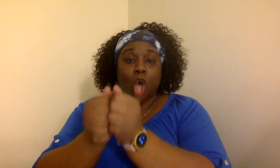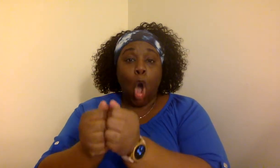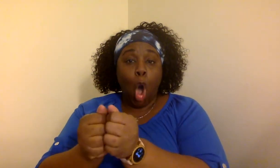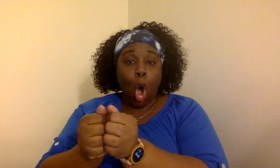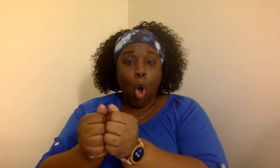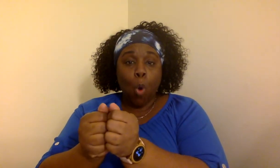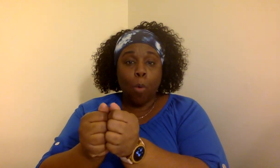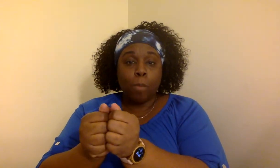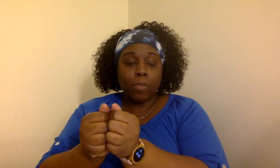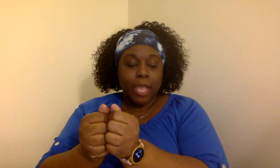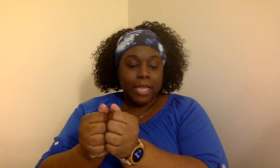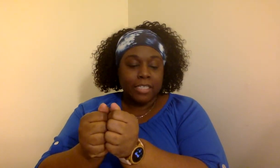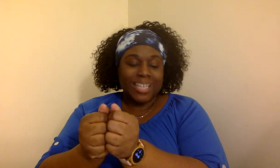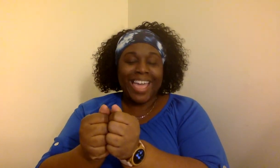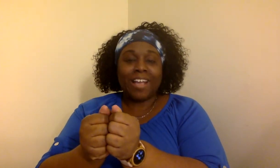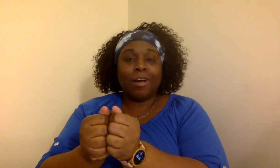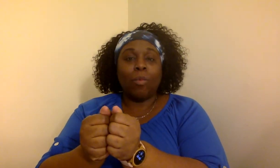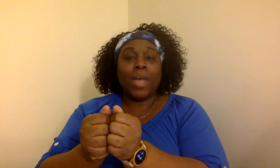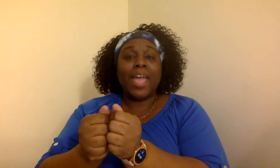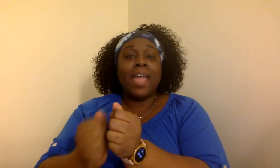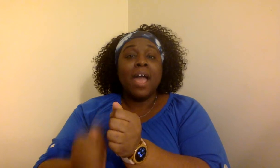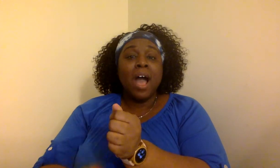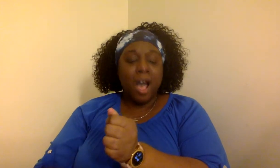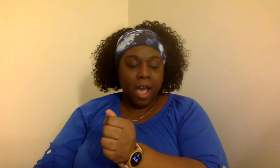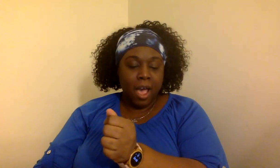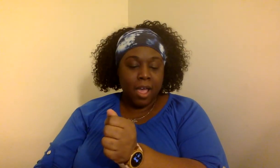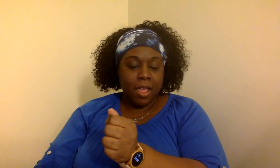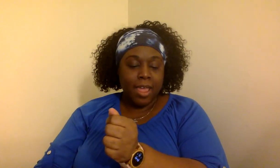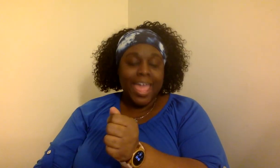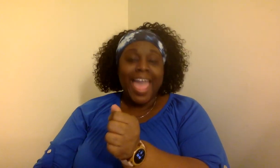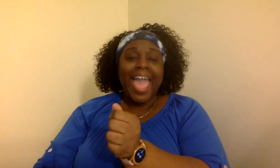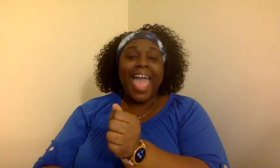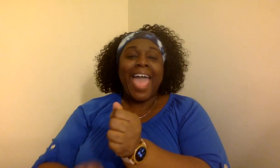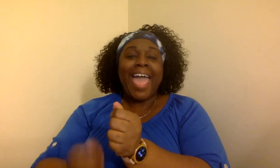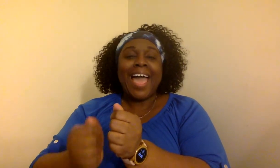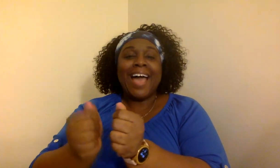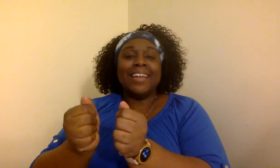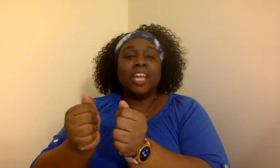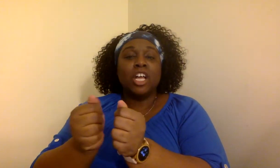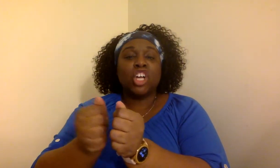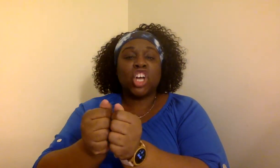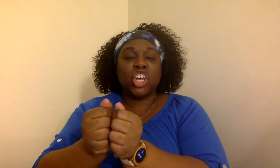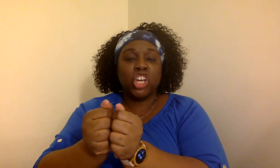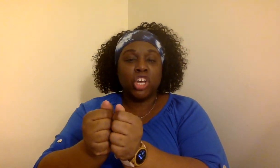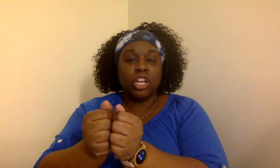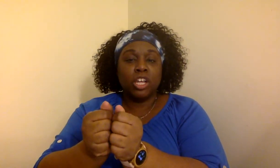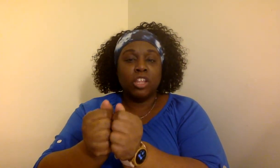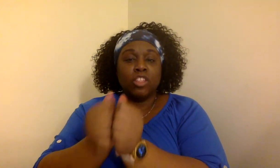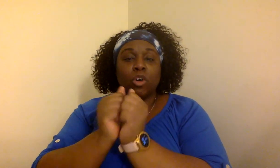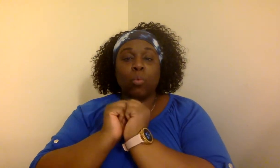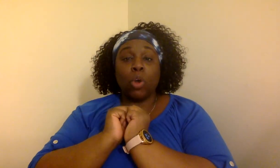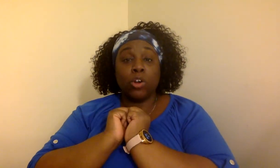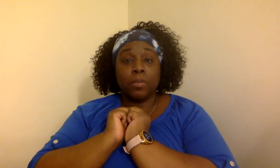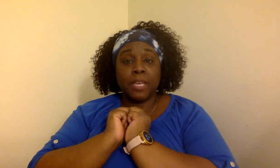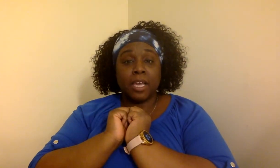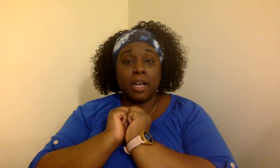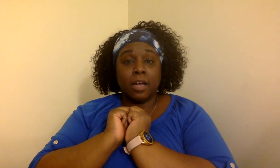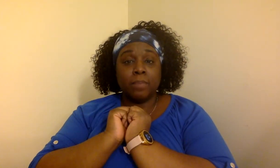home. Take away H. Add K. The word becomes